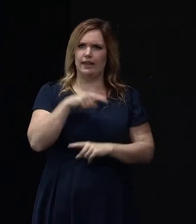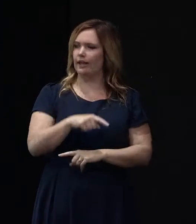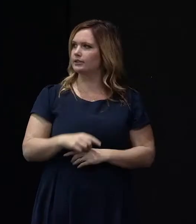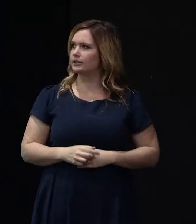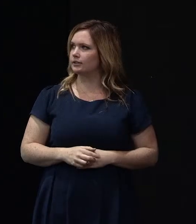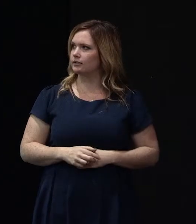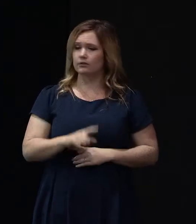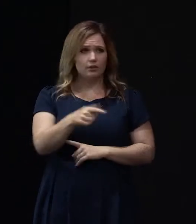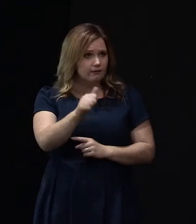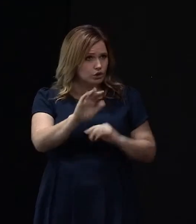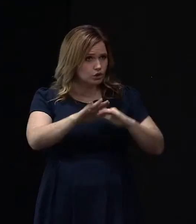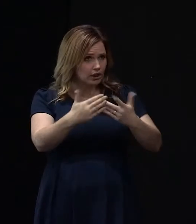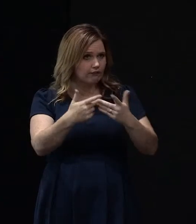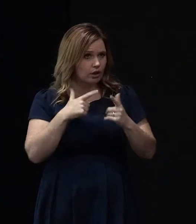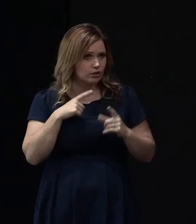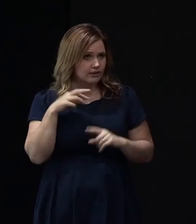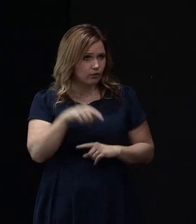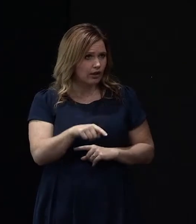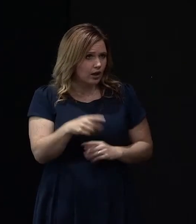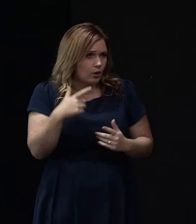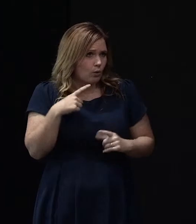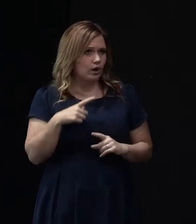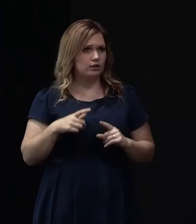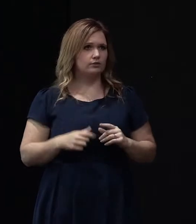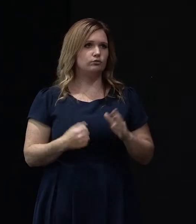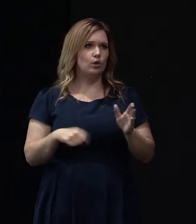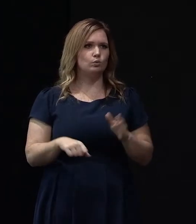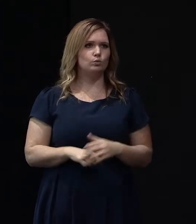Did they give a reason for that? Do we understand the reason for that?